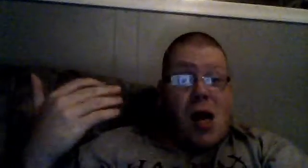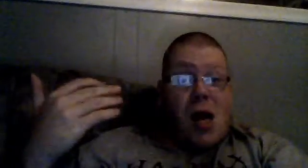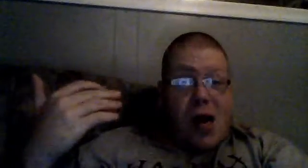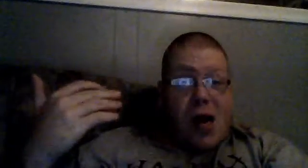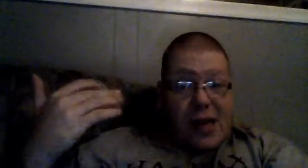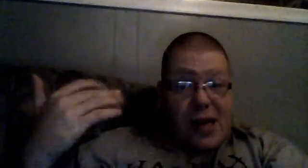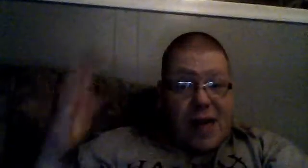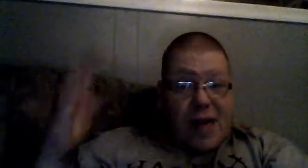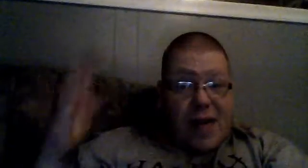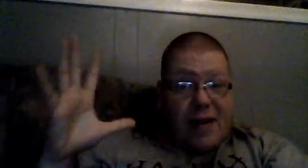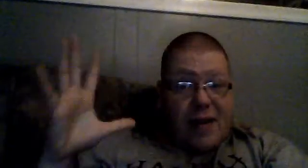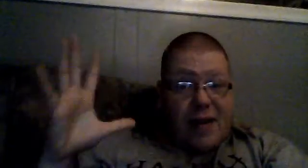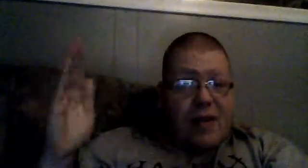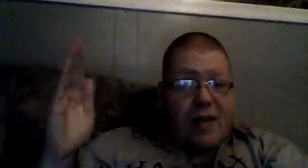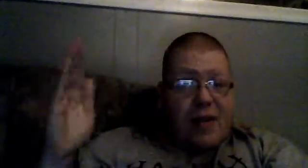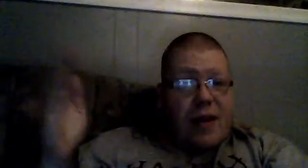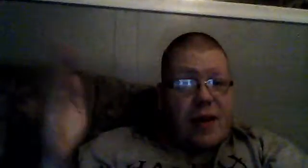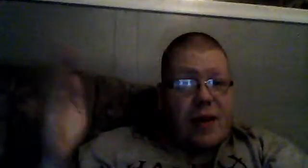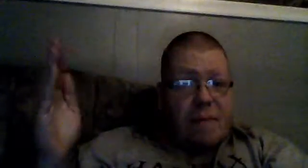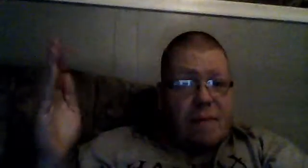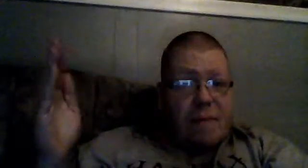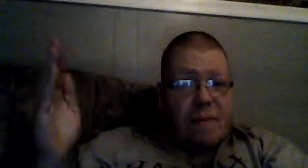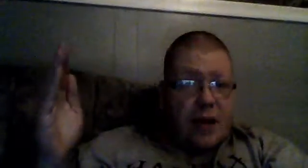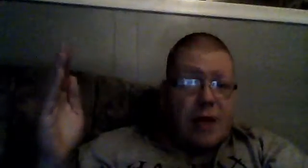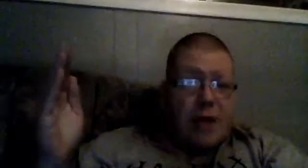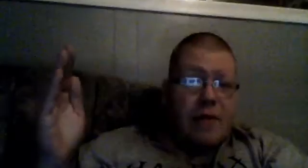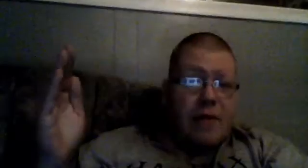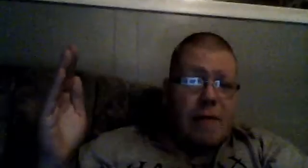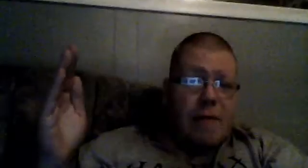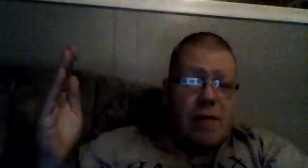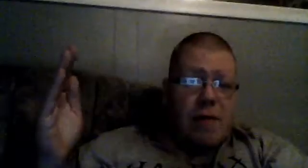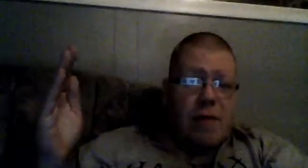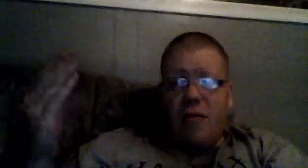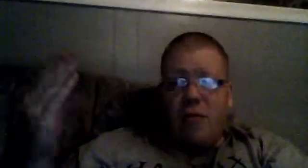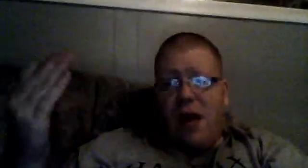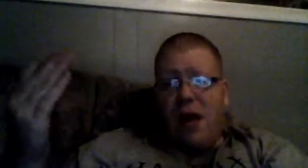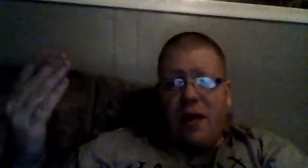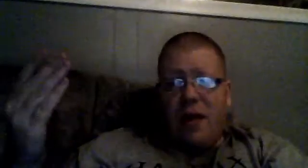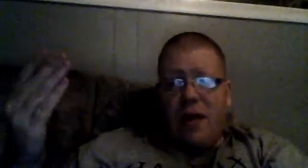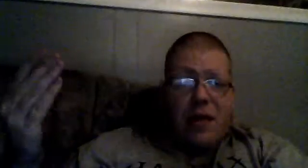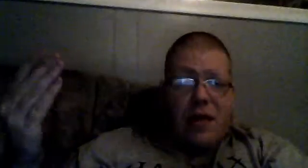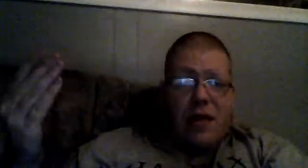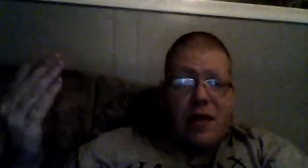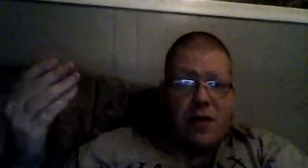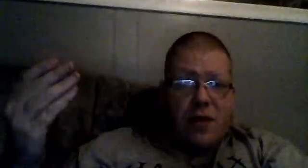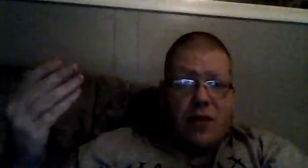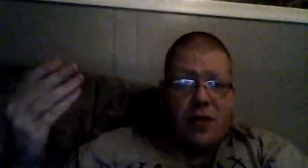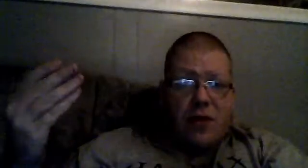after seeing them in the, in, the, printers, why not, let them do something,